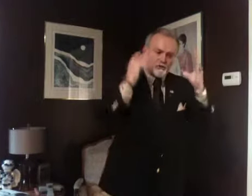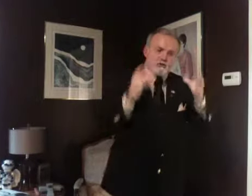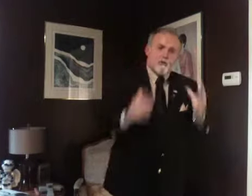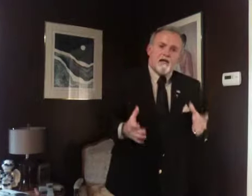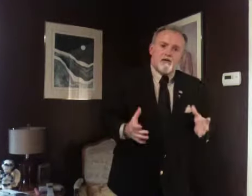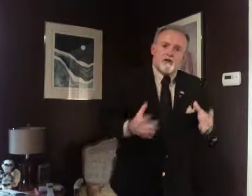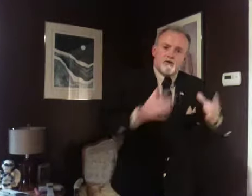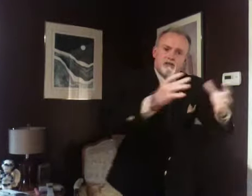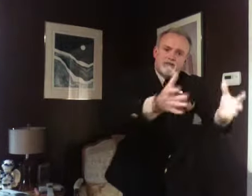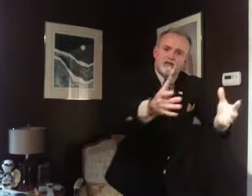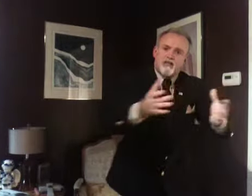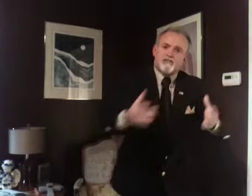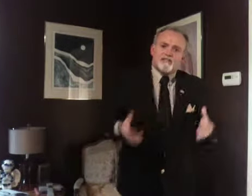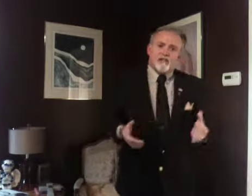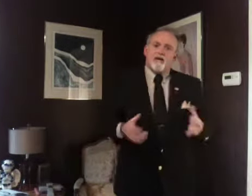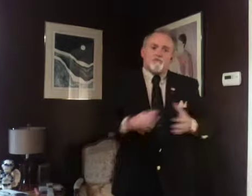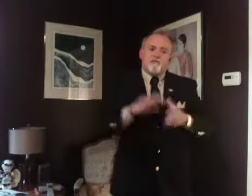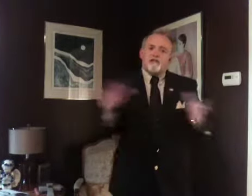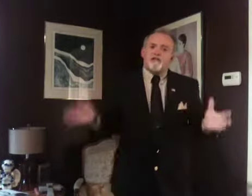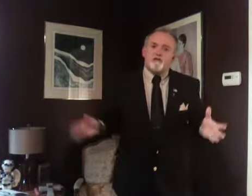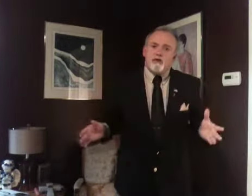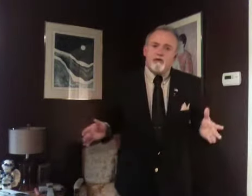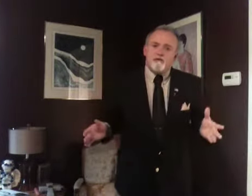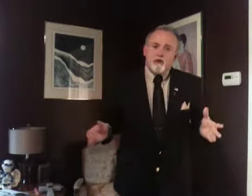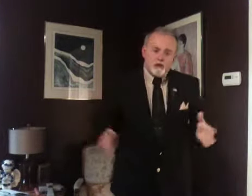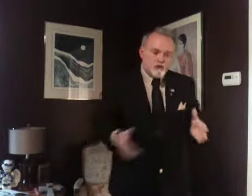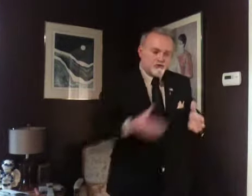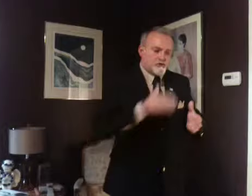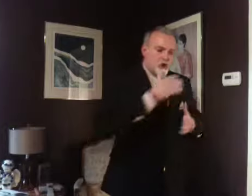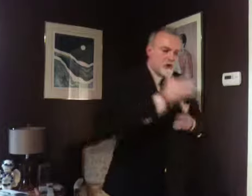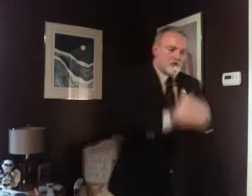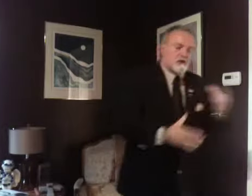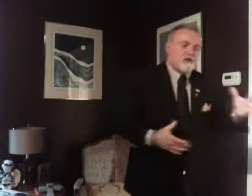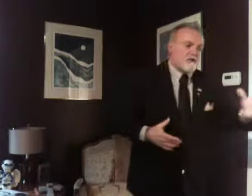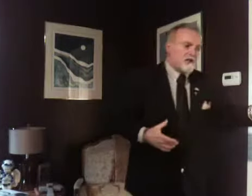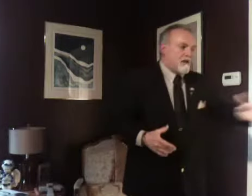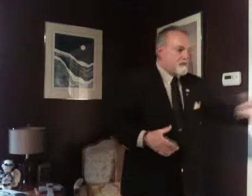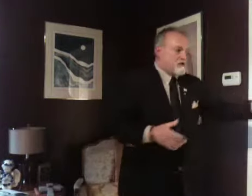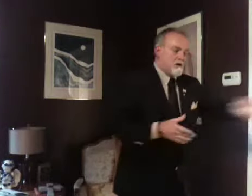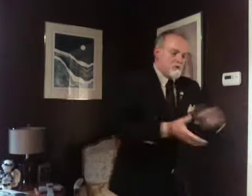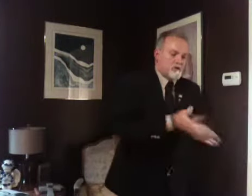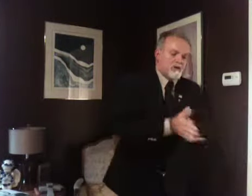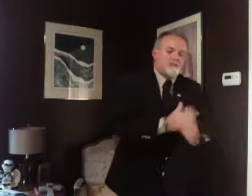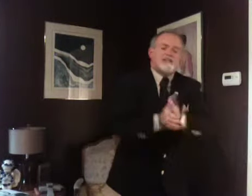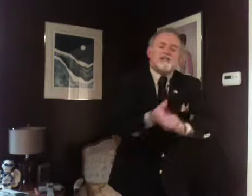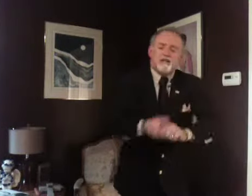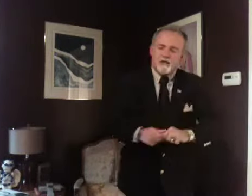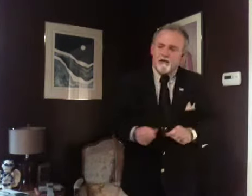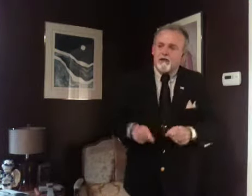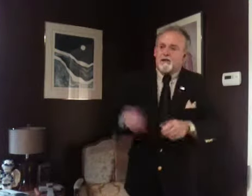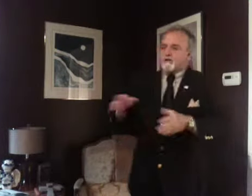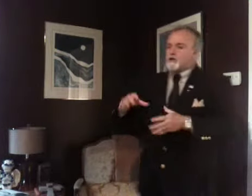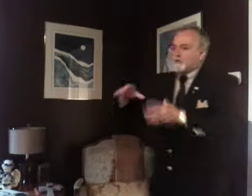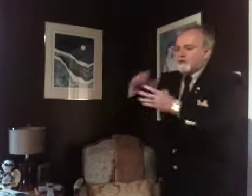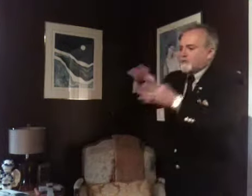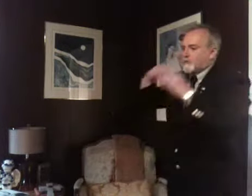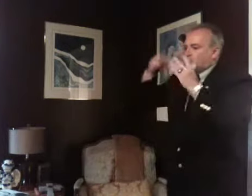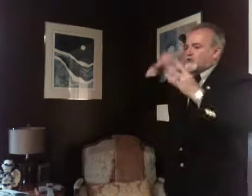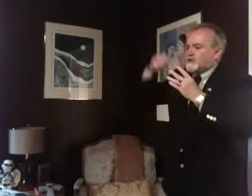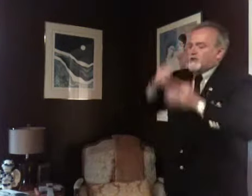showing gratitude. Giving thanks to God for everything that you have. You start every day. And when you go and you wash your hands, thank you God. You go and you brush your